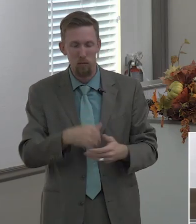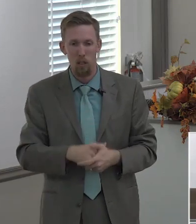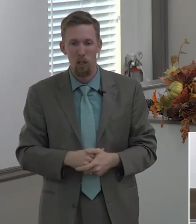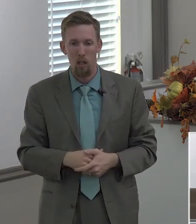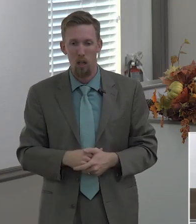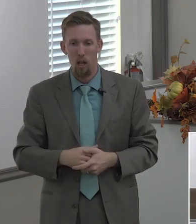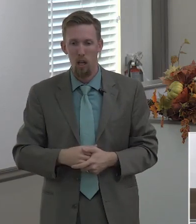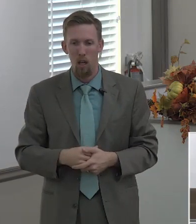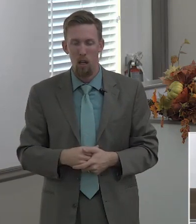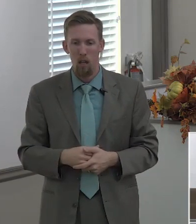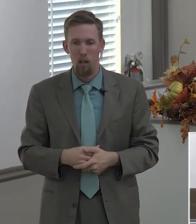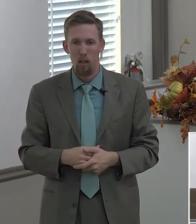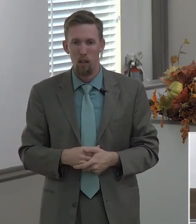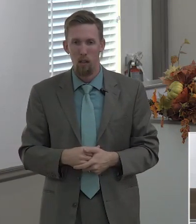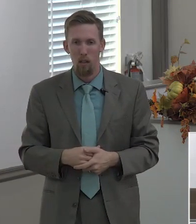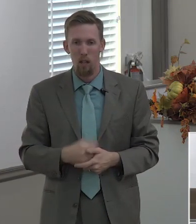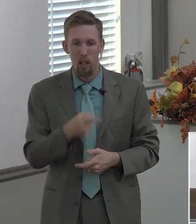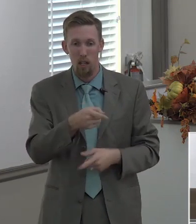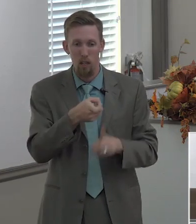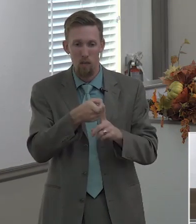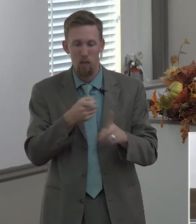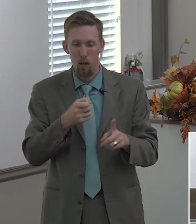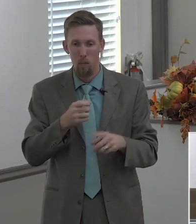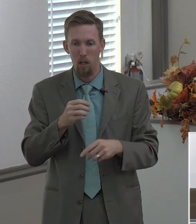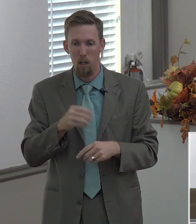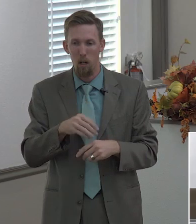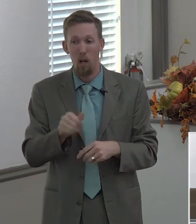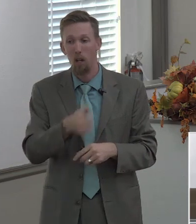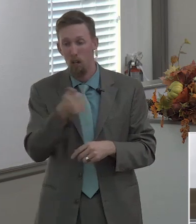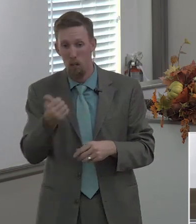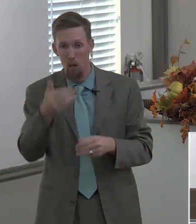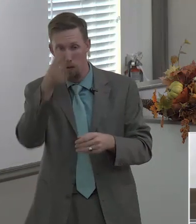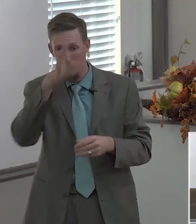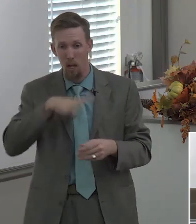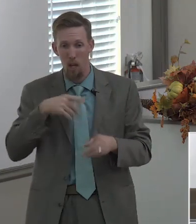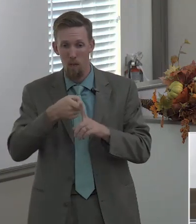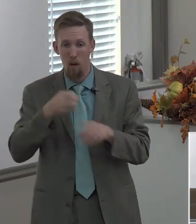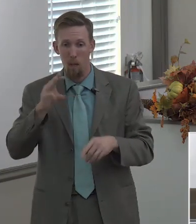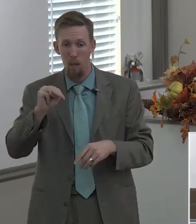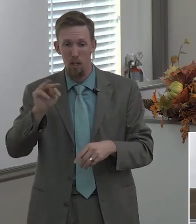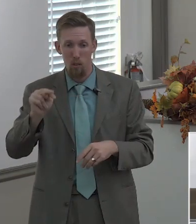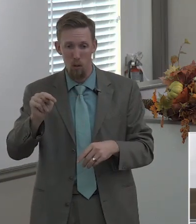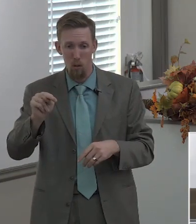from first baptist church in rosemont minnesota who's with the lord now